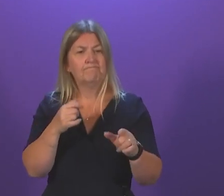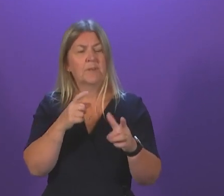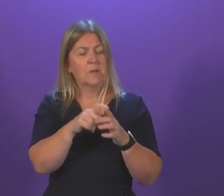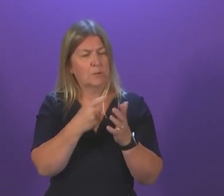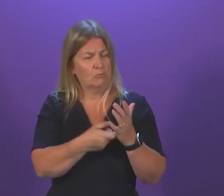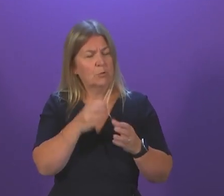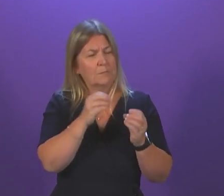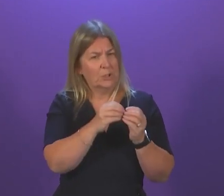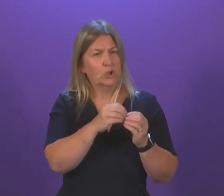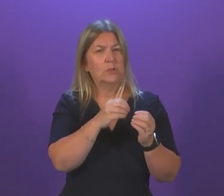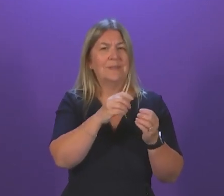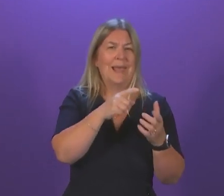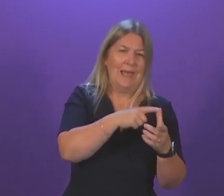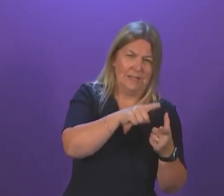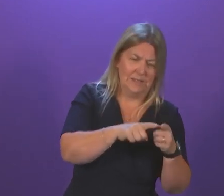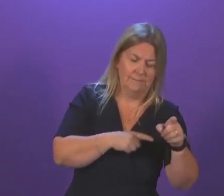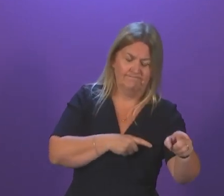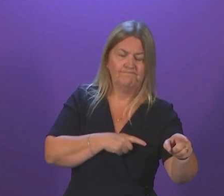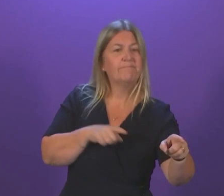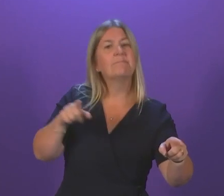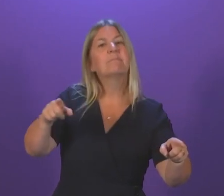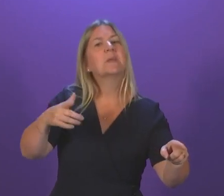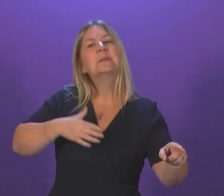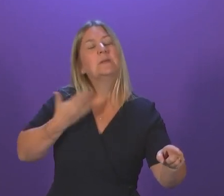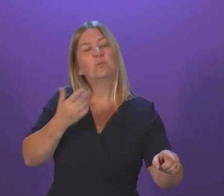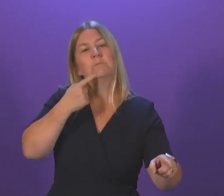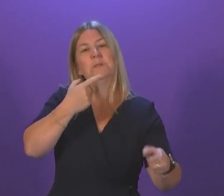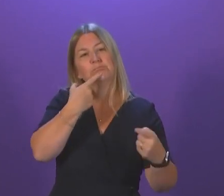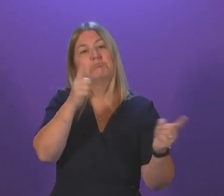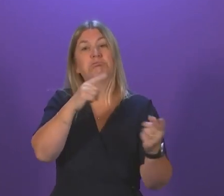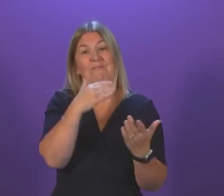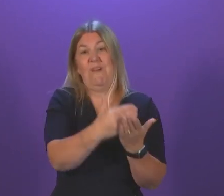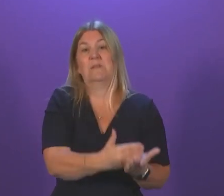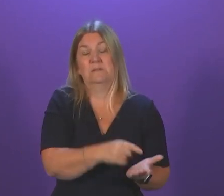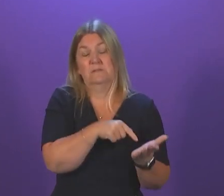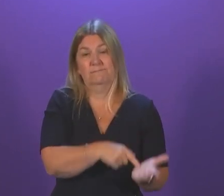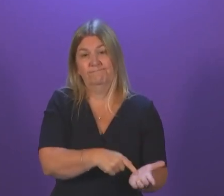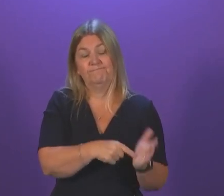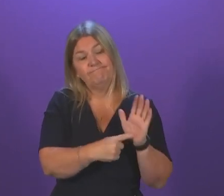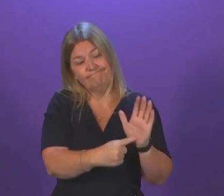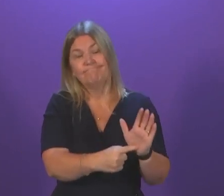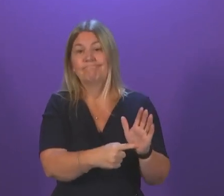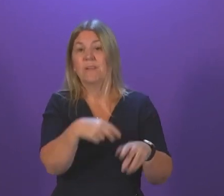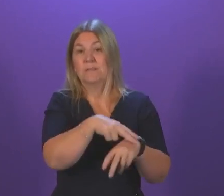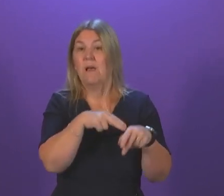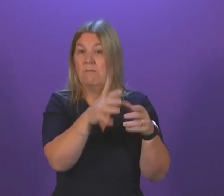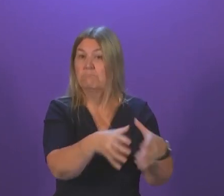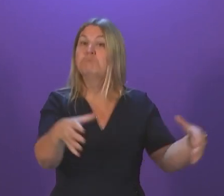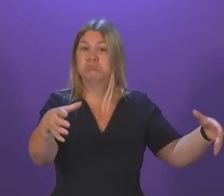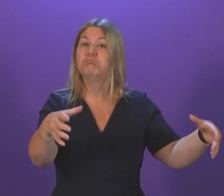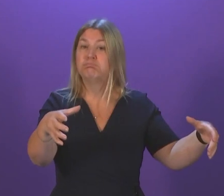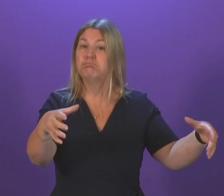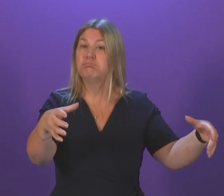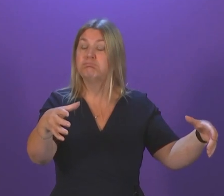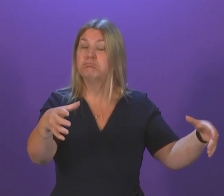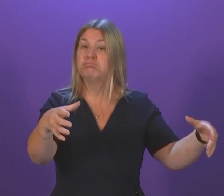If Douglas Ross hadn't wanted me to state the fact that A&E staffing had increased substantially under